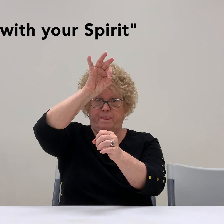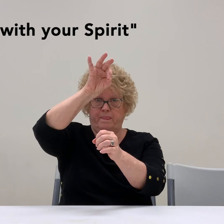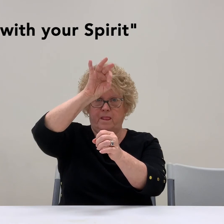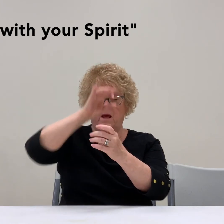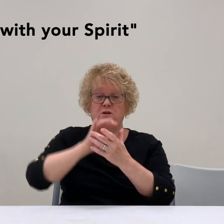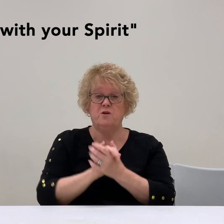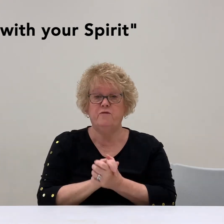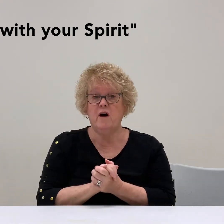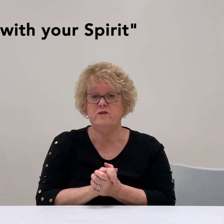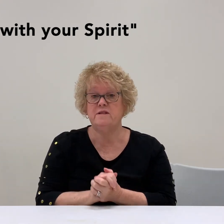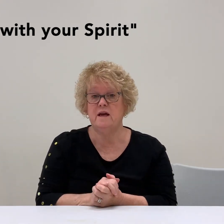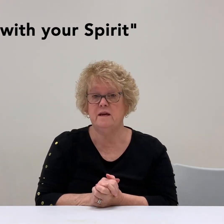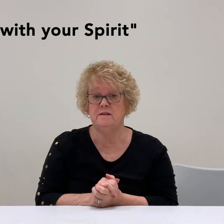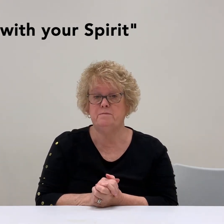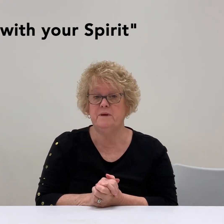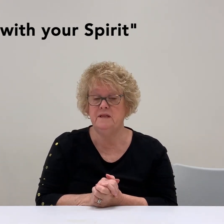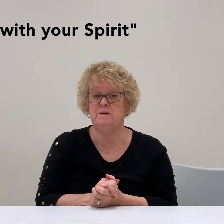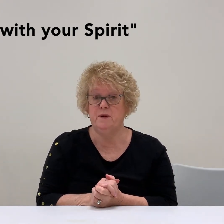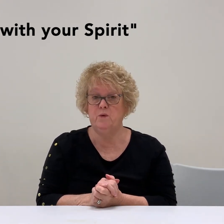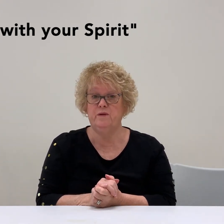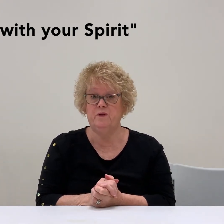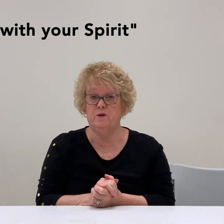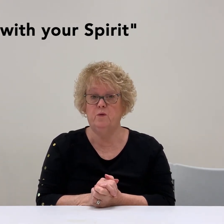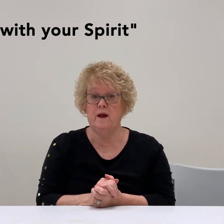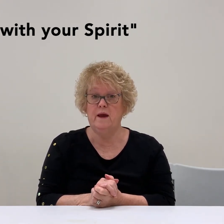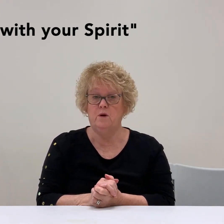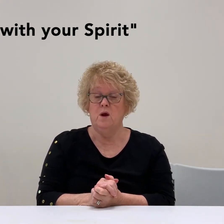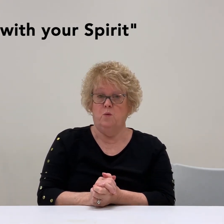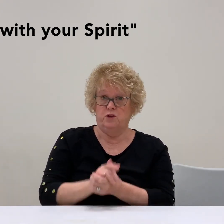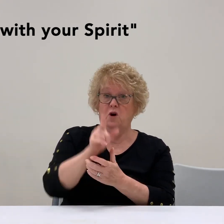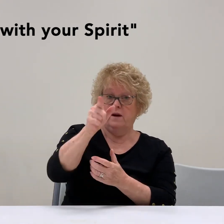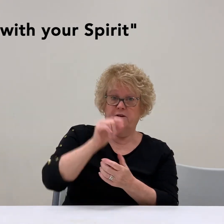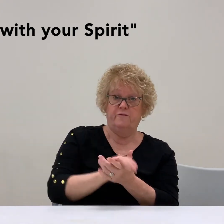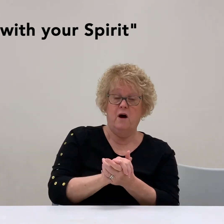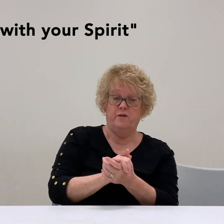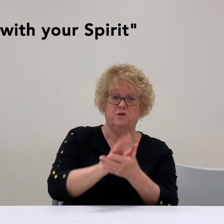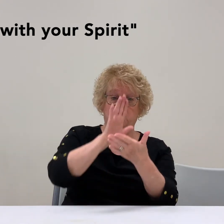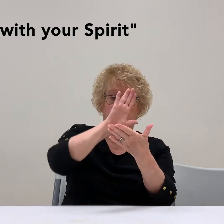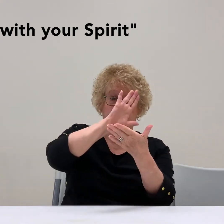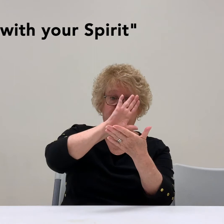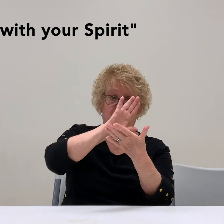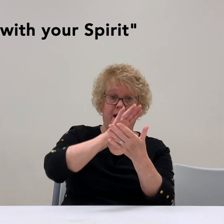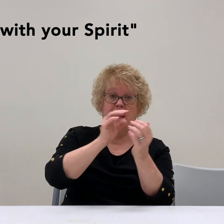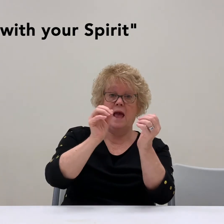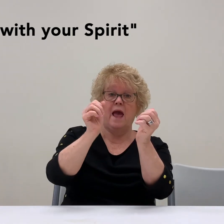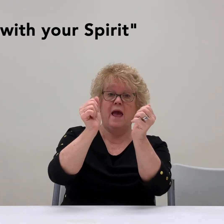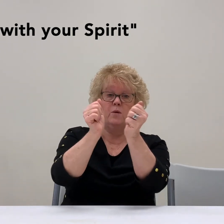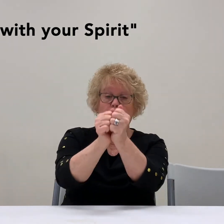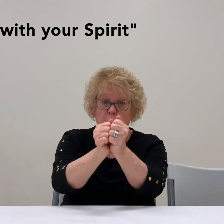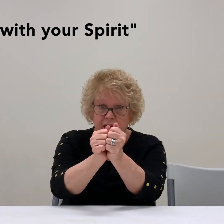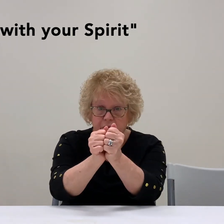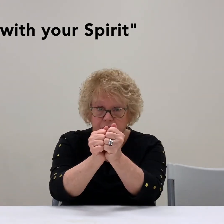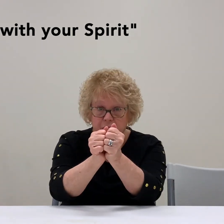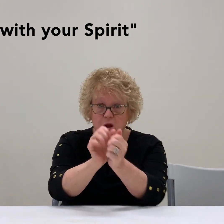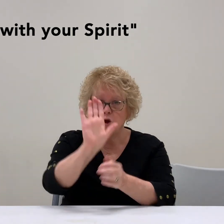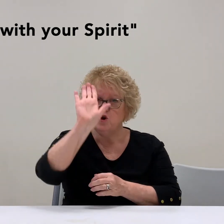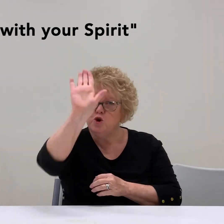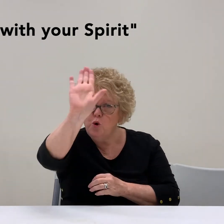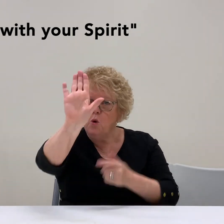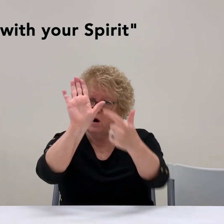So father says, peace be with you. And we're talking to father. So we're saying, and with your